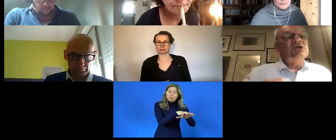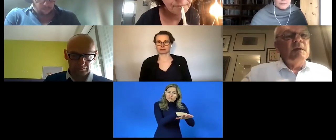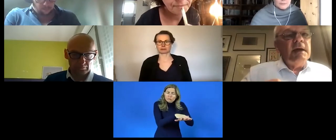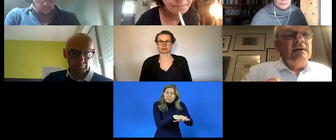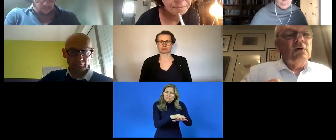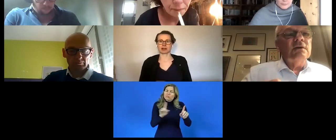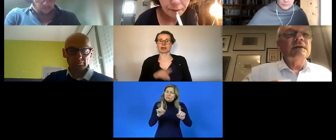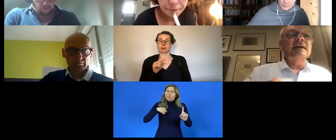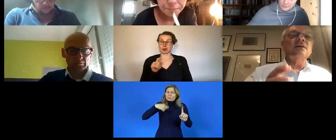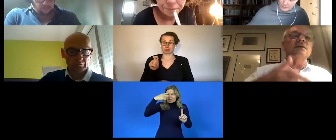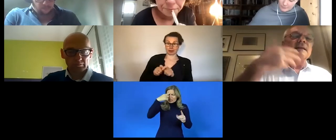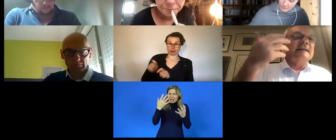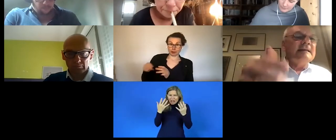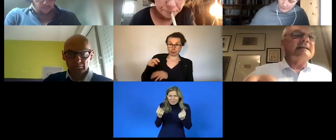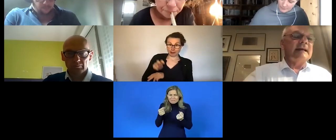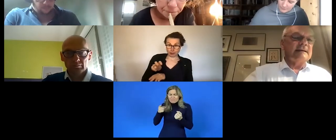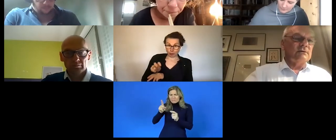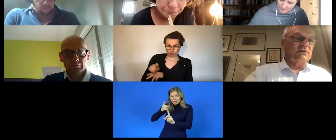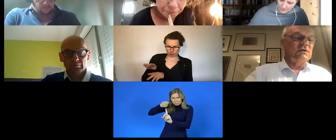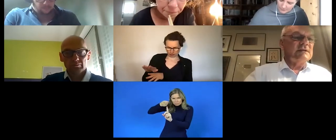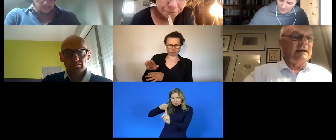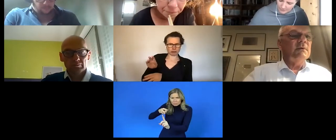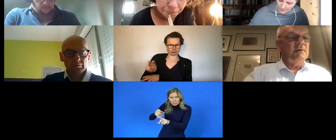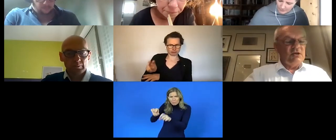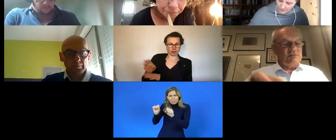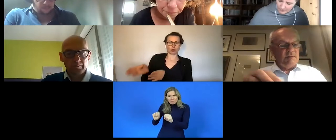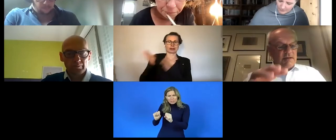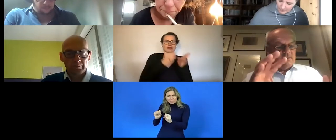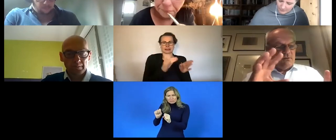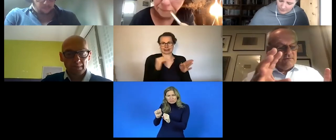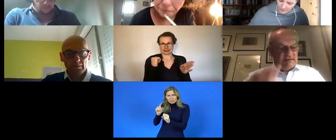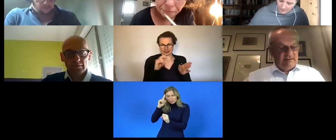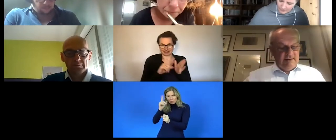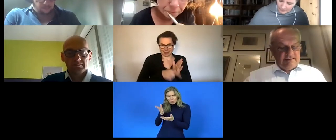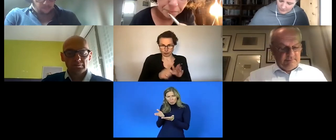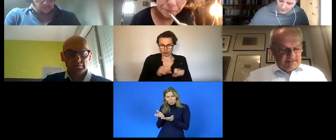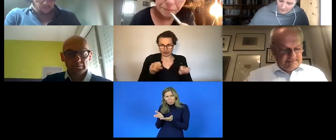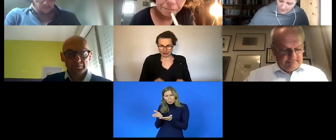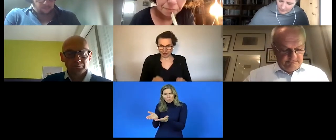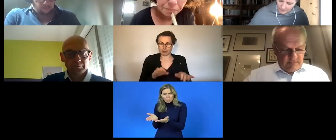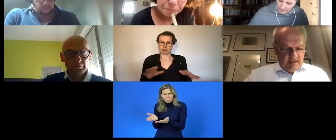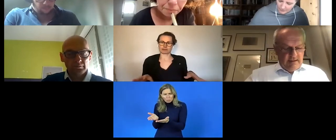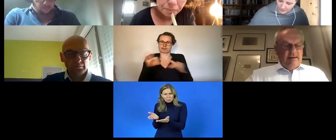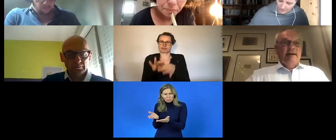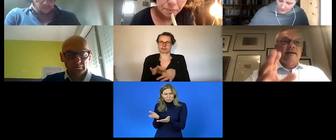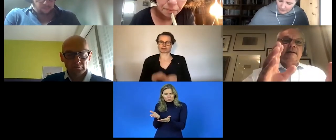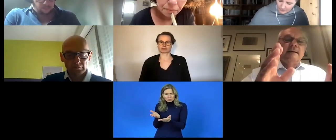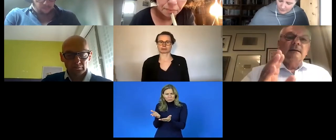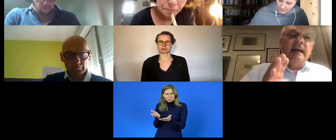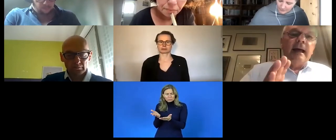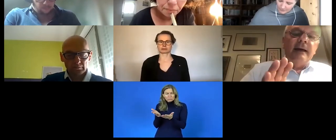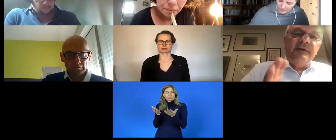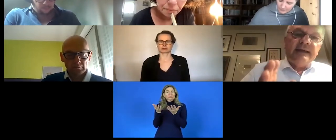specific possibilities for them uh there are services um